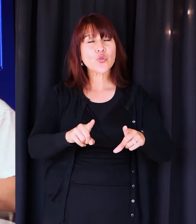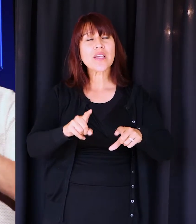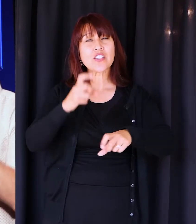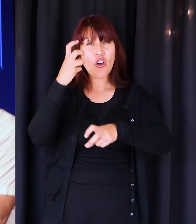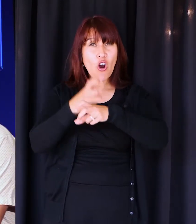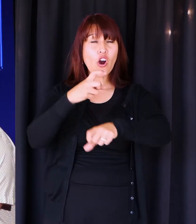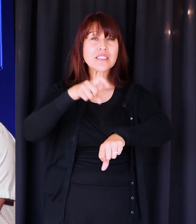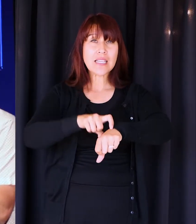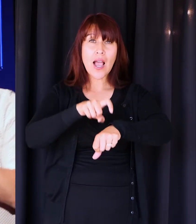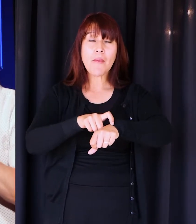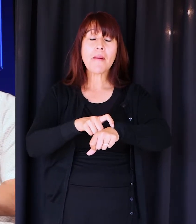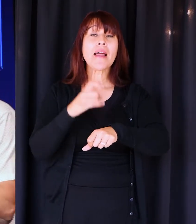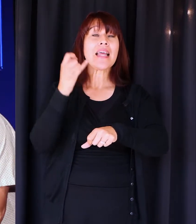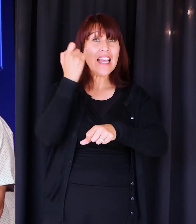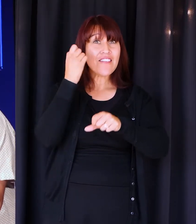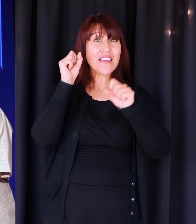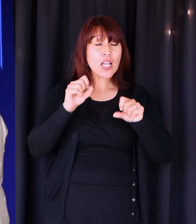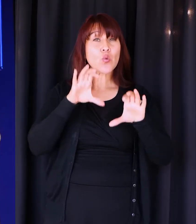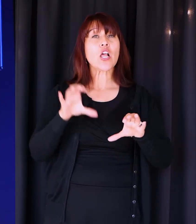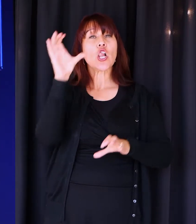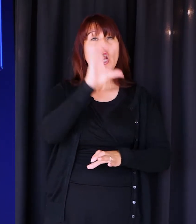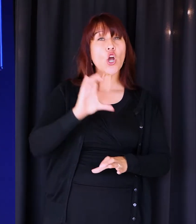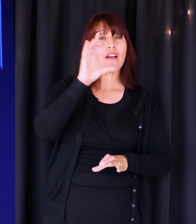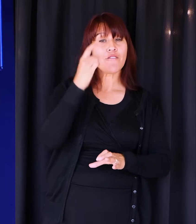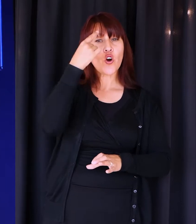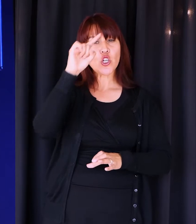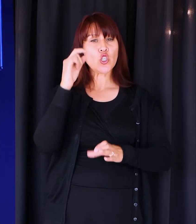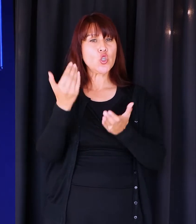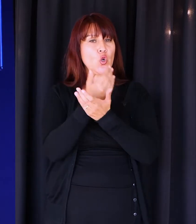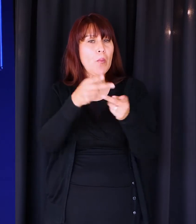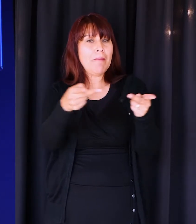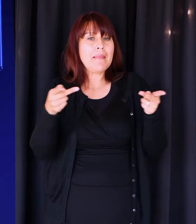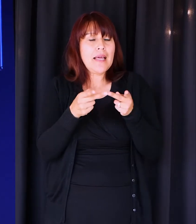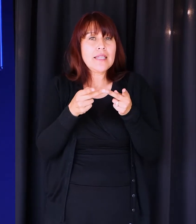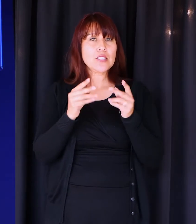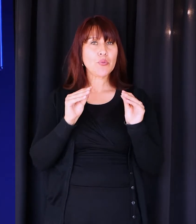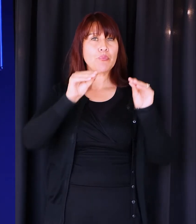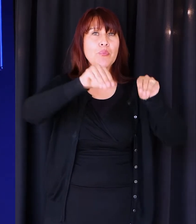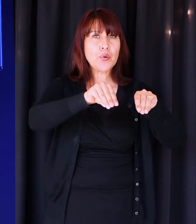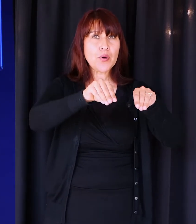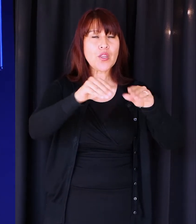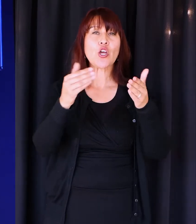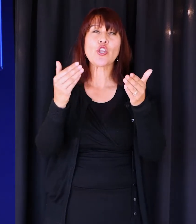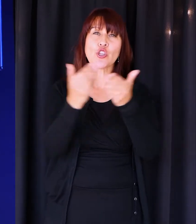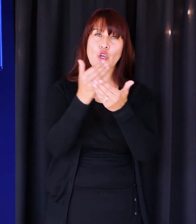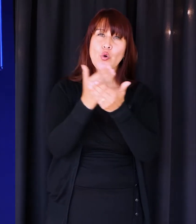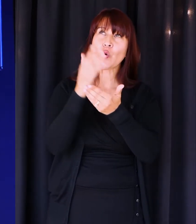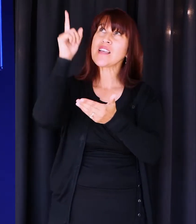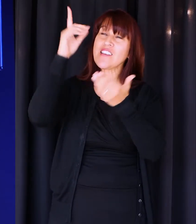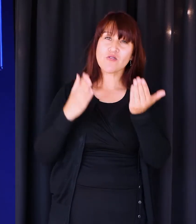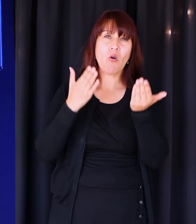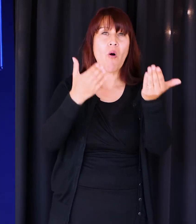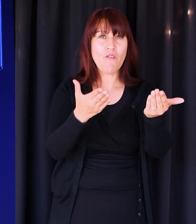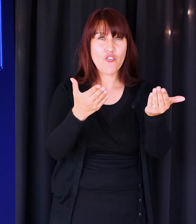but to do so, he's looking for some new containers that can hold the new that he's bringing